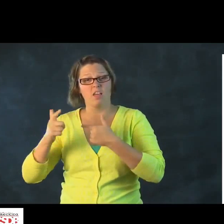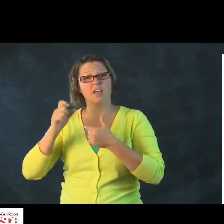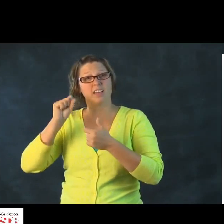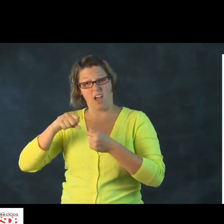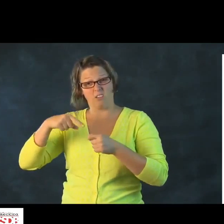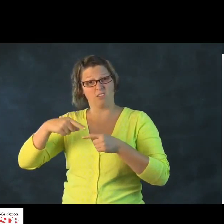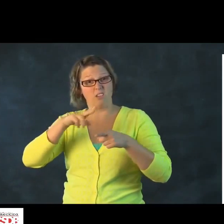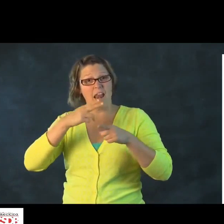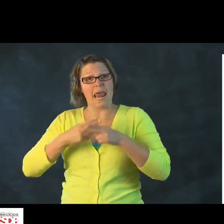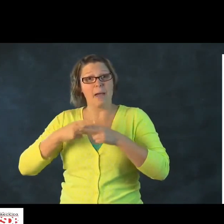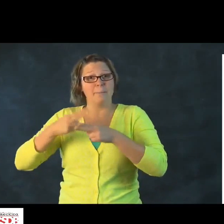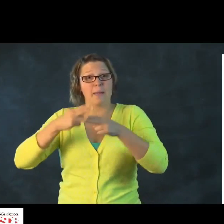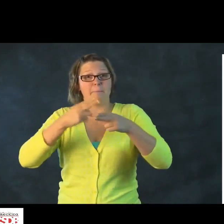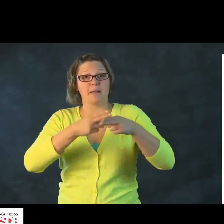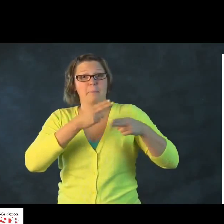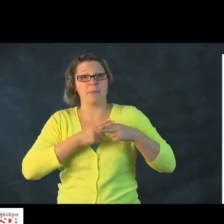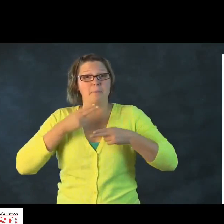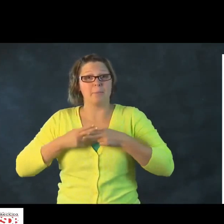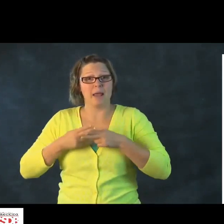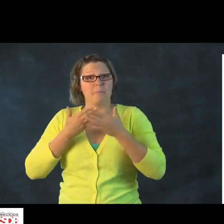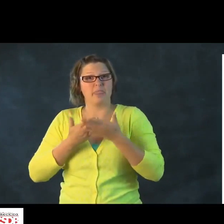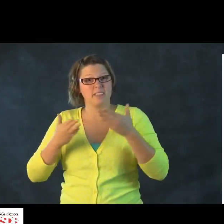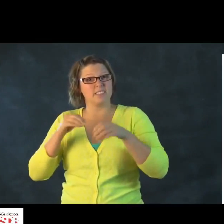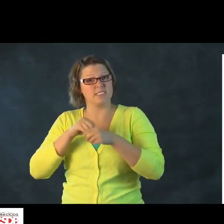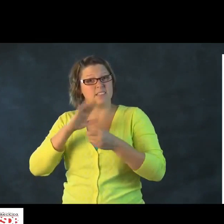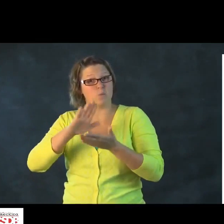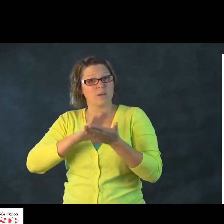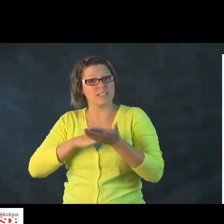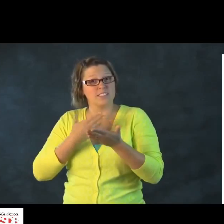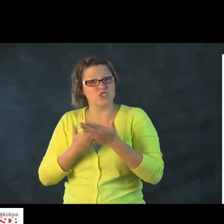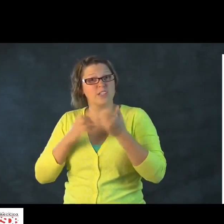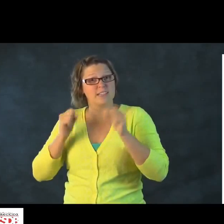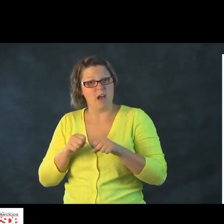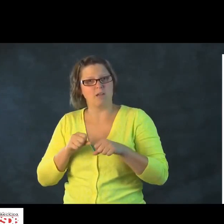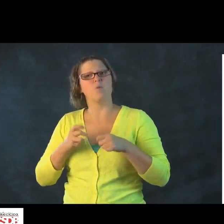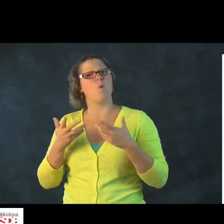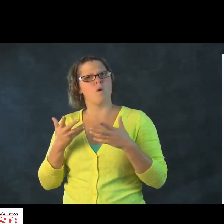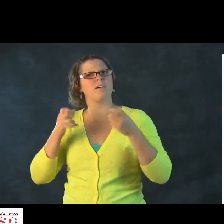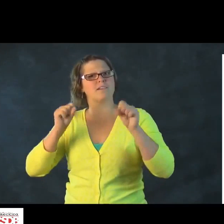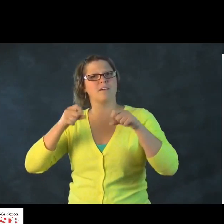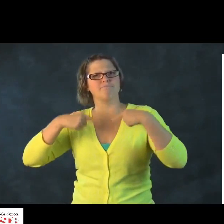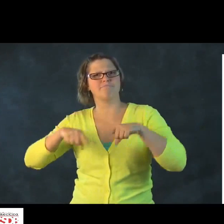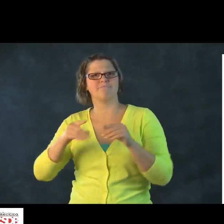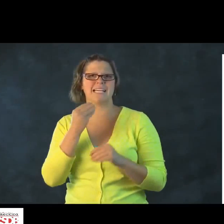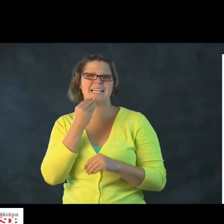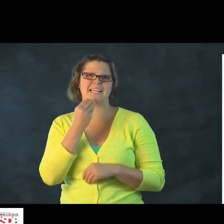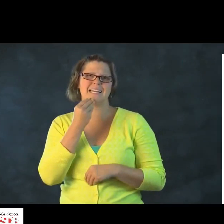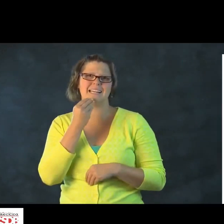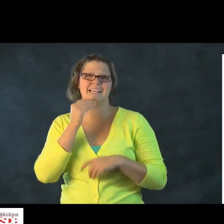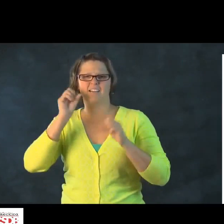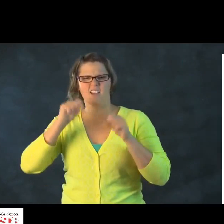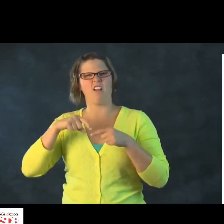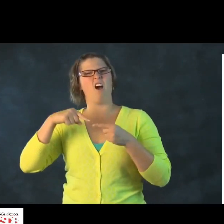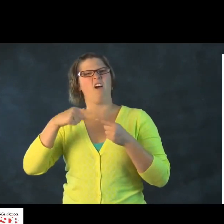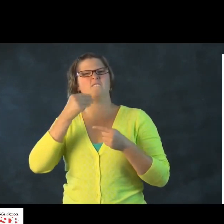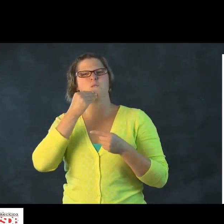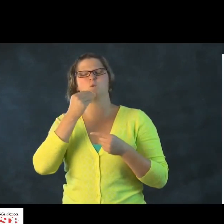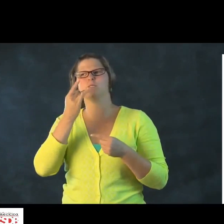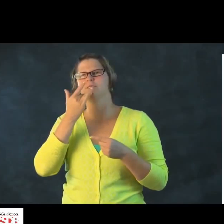recipe and use that as a teachable moment. And again, during that process, you're labeling things in the recipe.